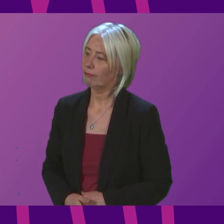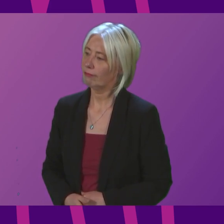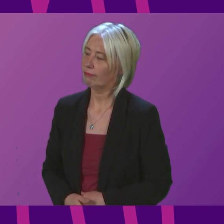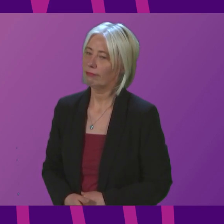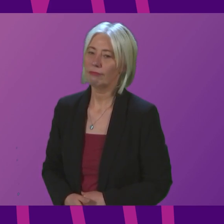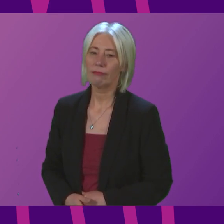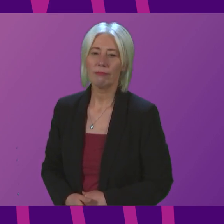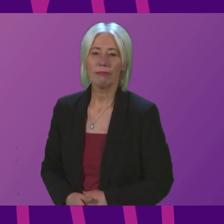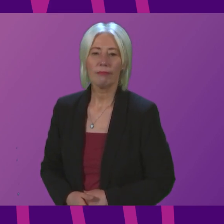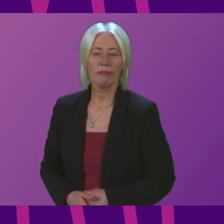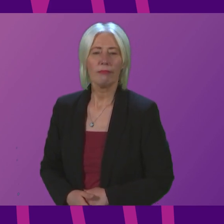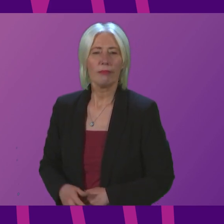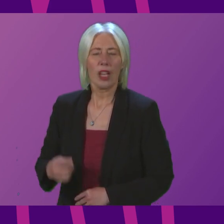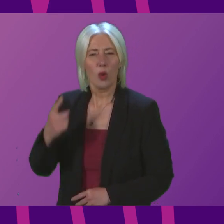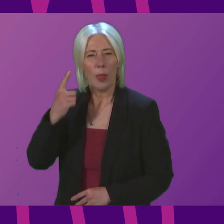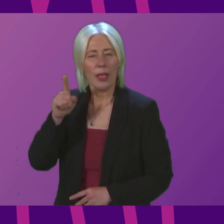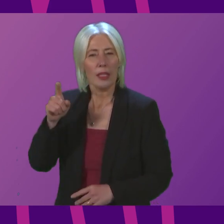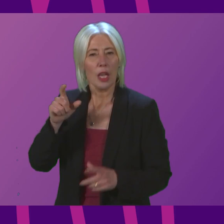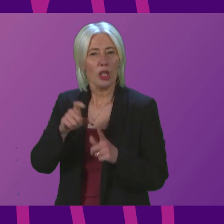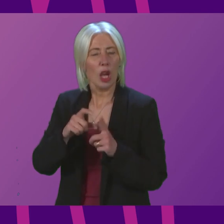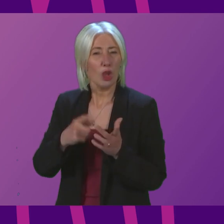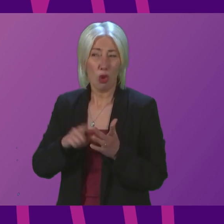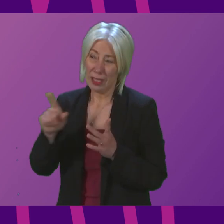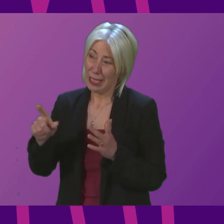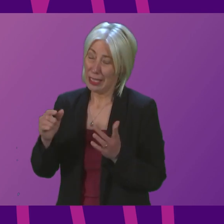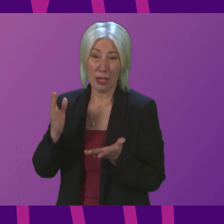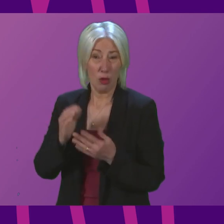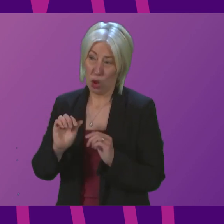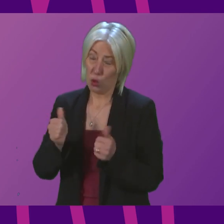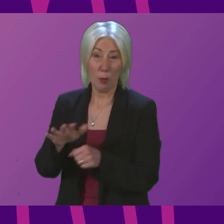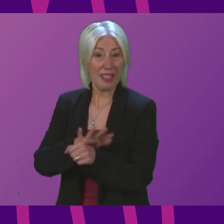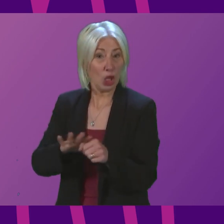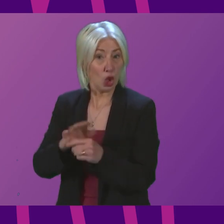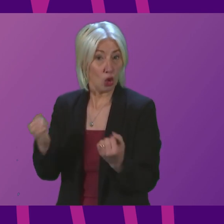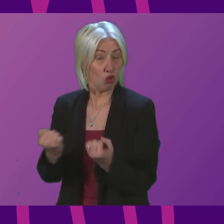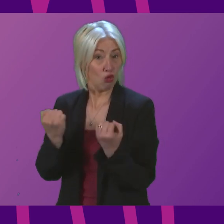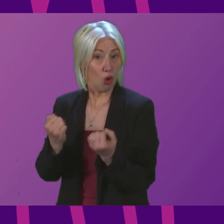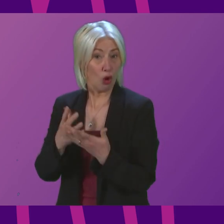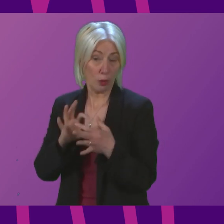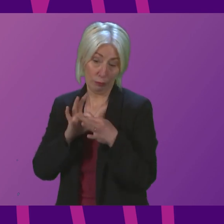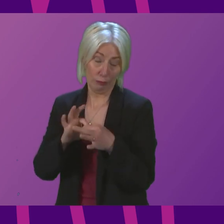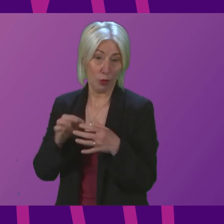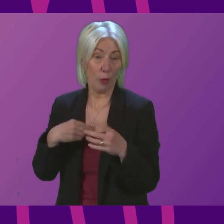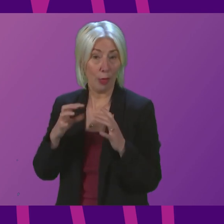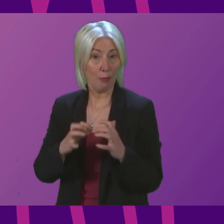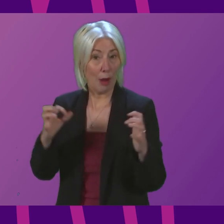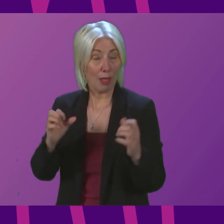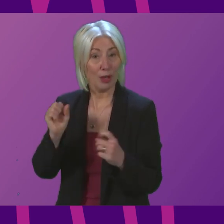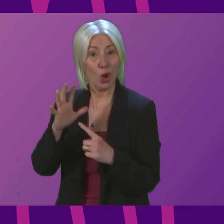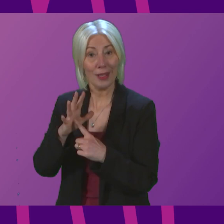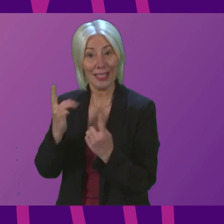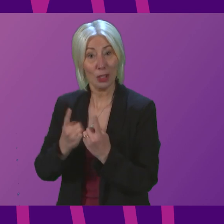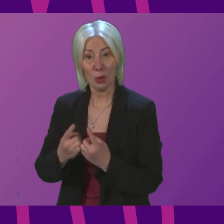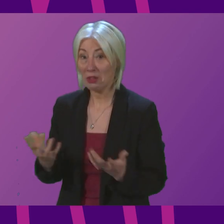I don't really think Douglas Ross is in the strongest position to question my engagement with Parliament on key issues.